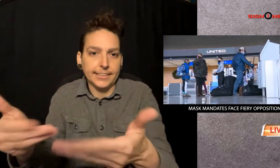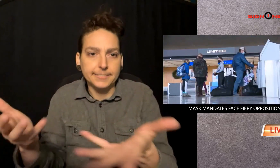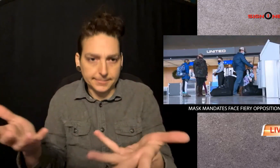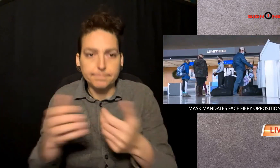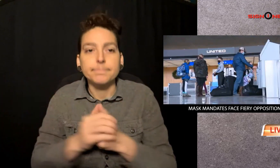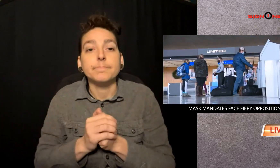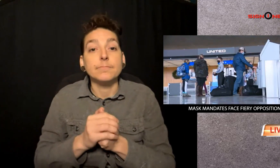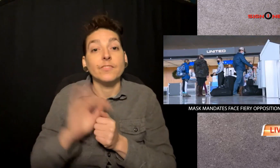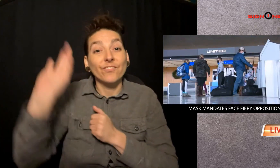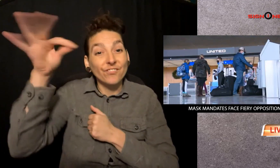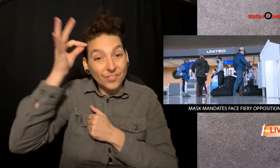currently not in effect.